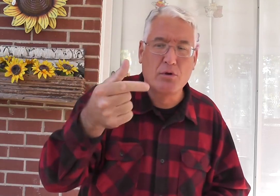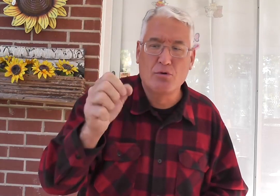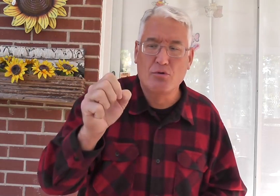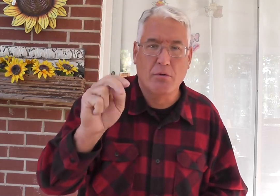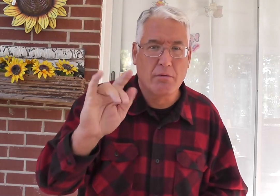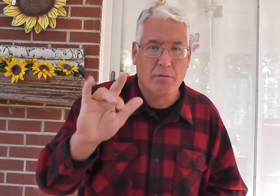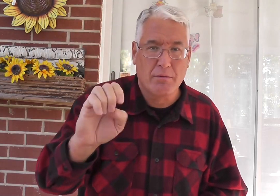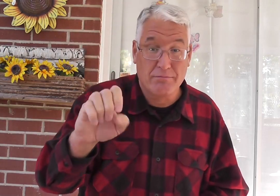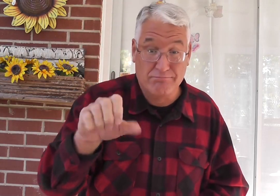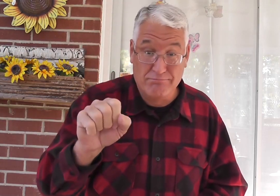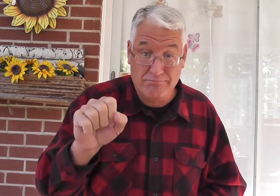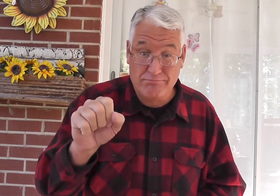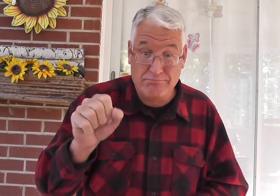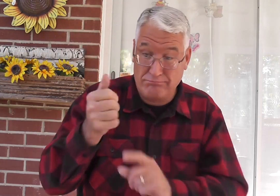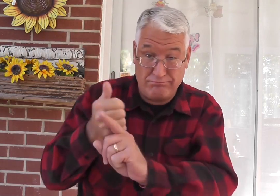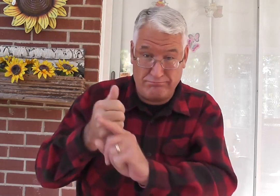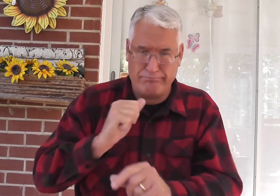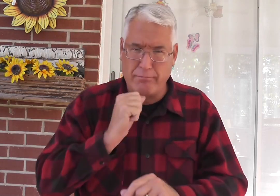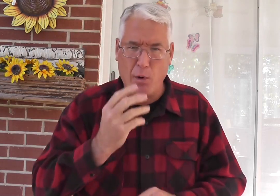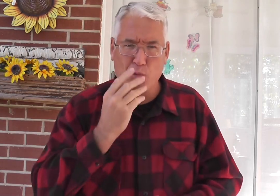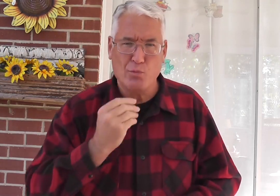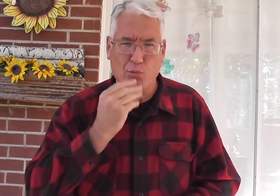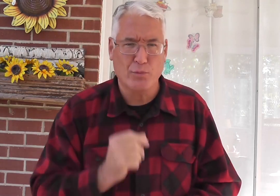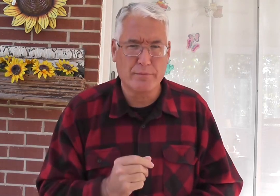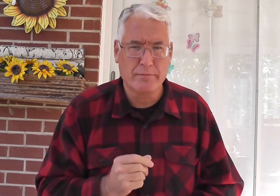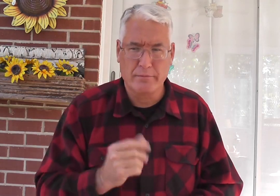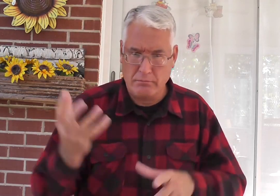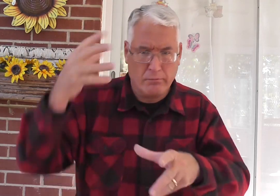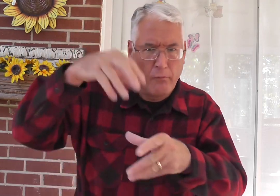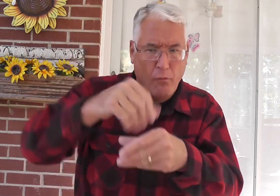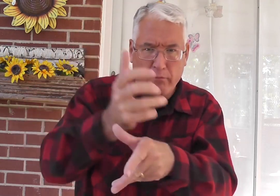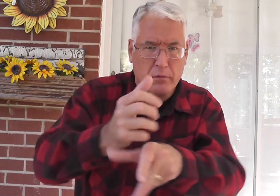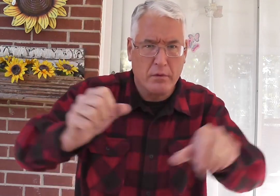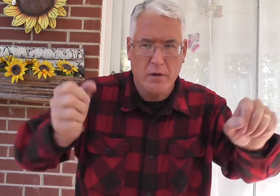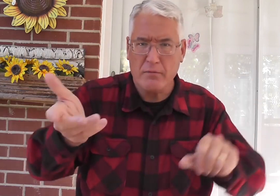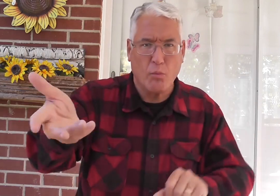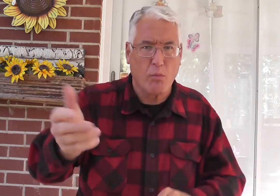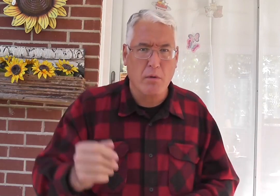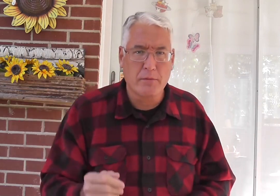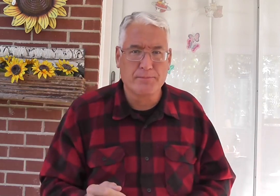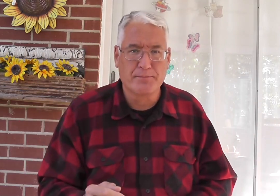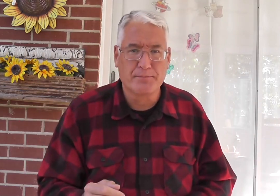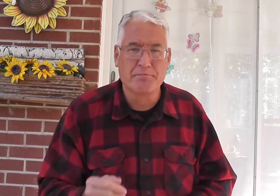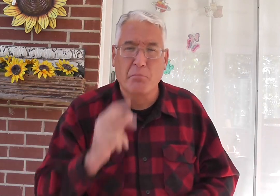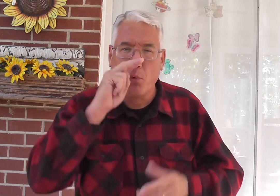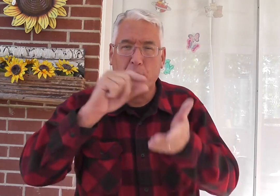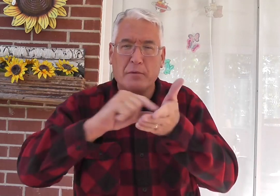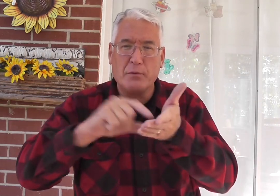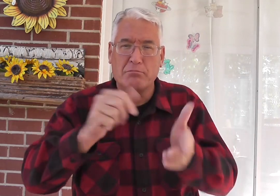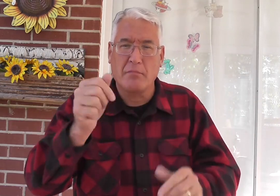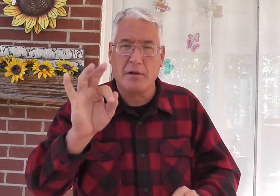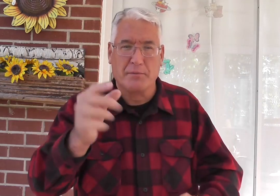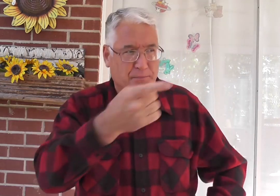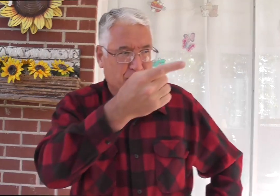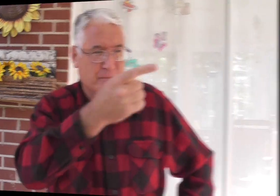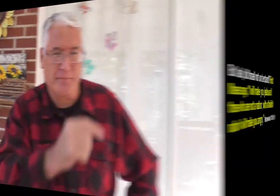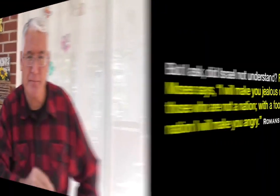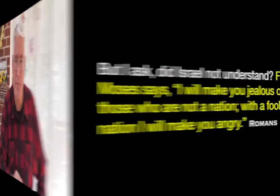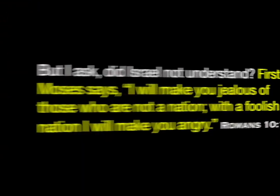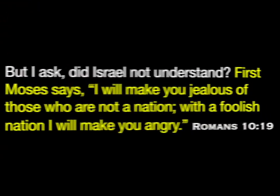Well, God is going to take for himself people who are not Jewish and save them. Let's look at the scripture.